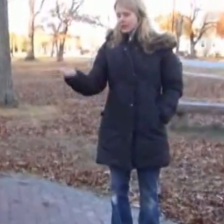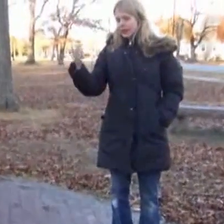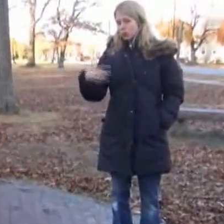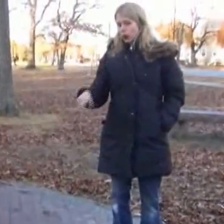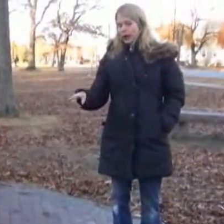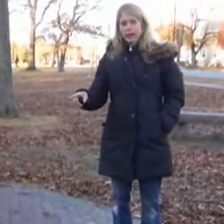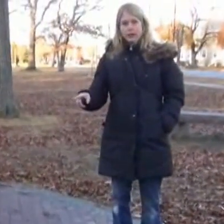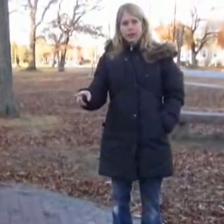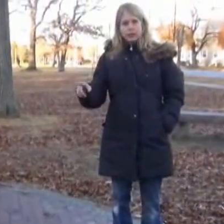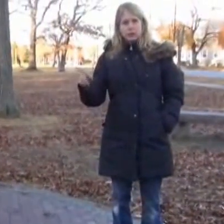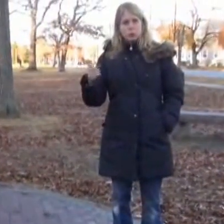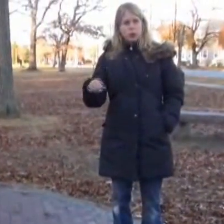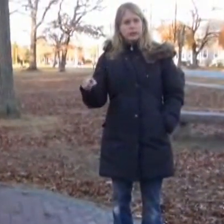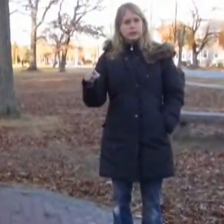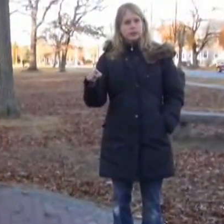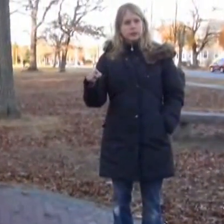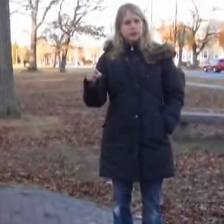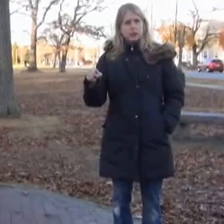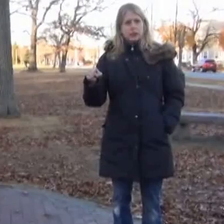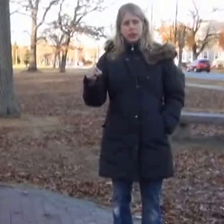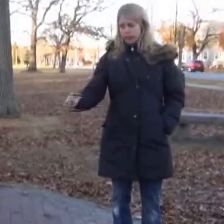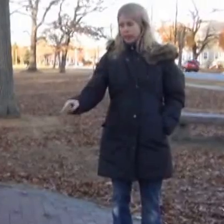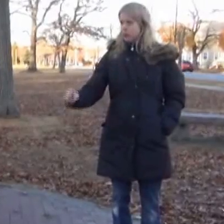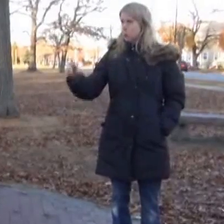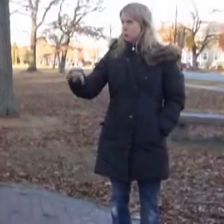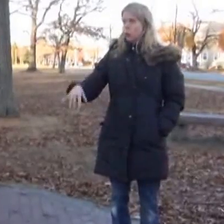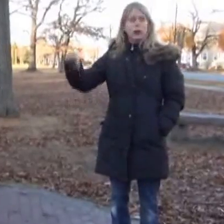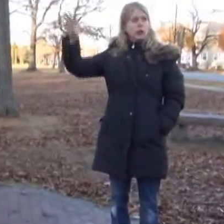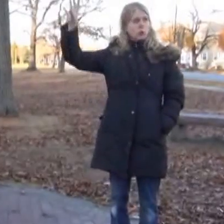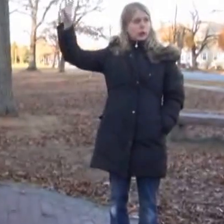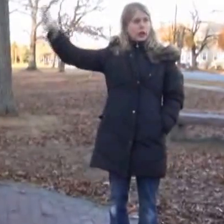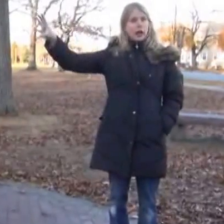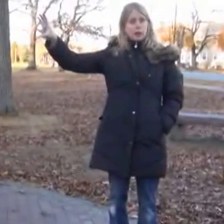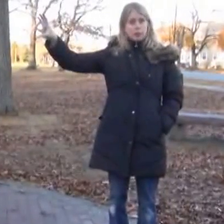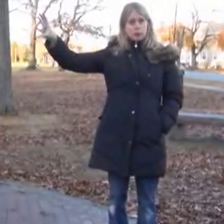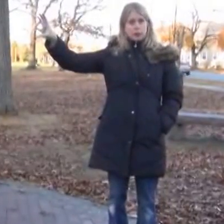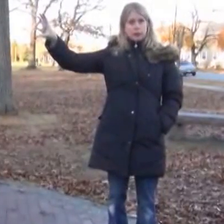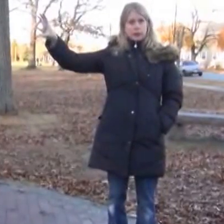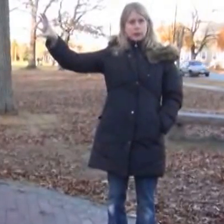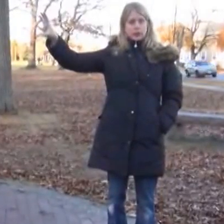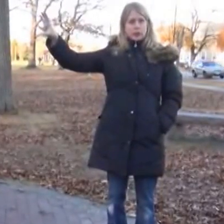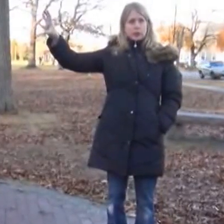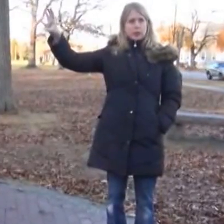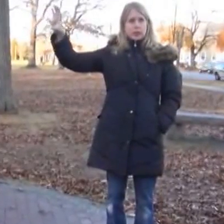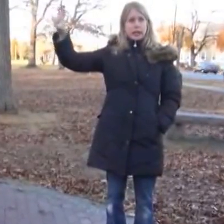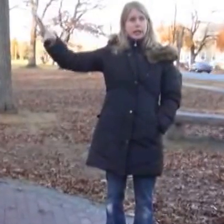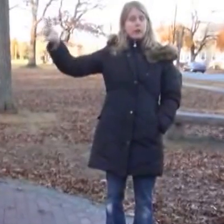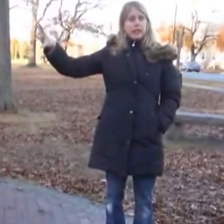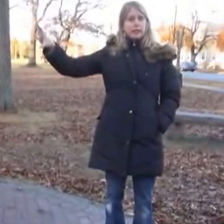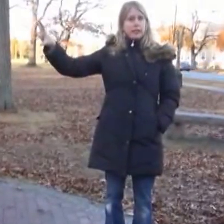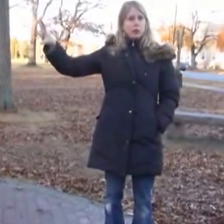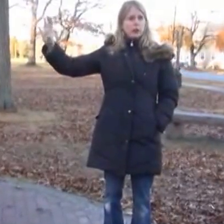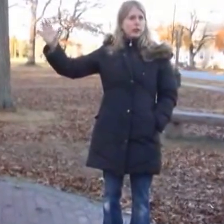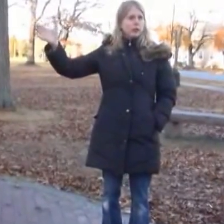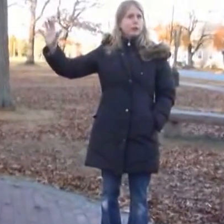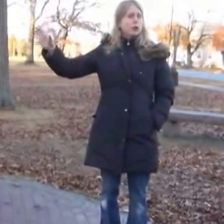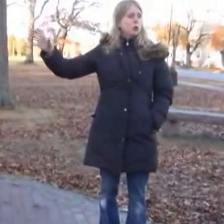it's ironic because once this memorial went up, Abe Lando, within a few